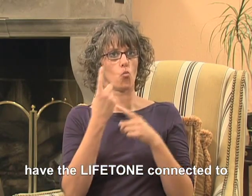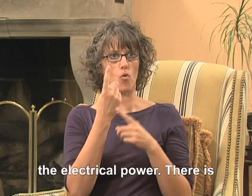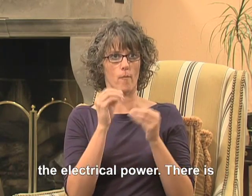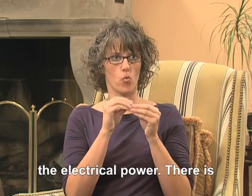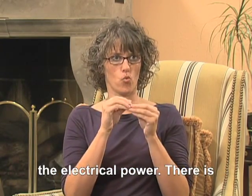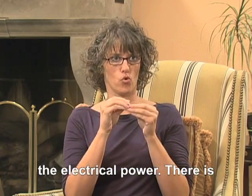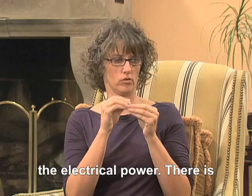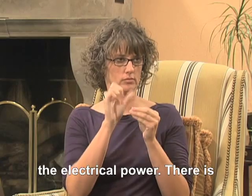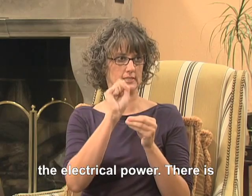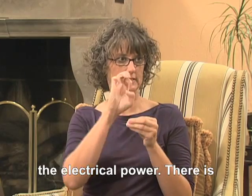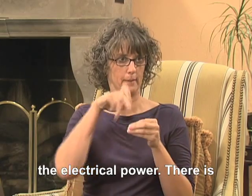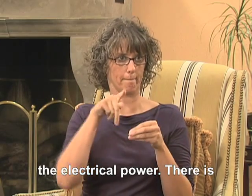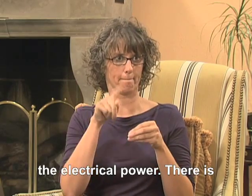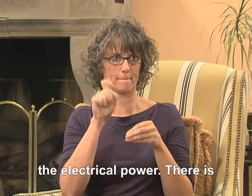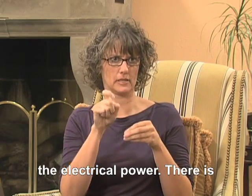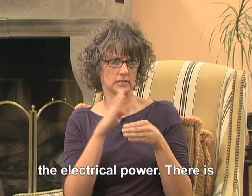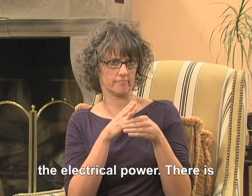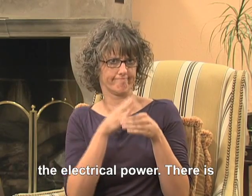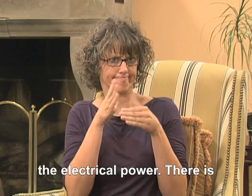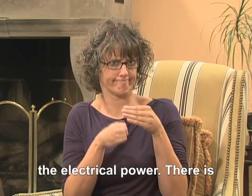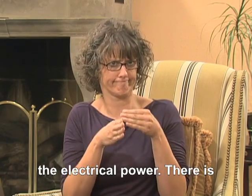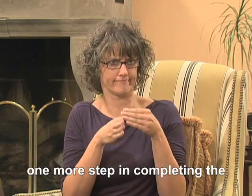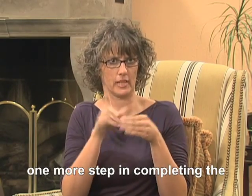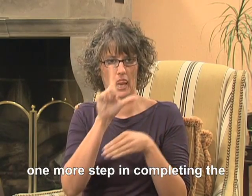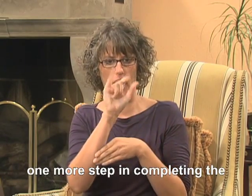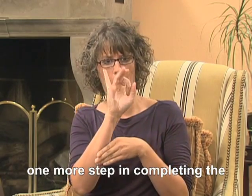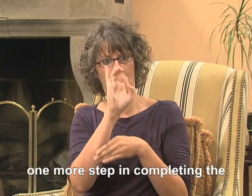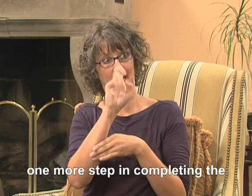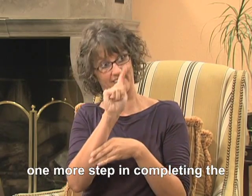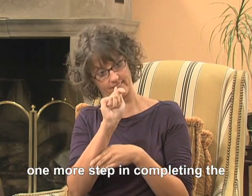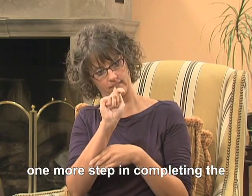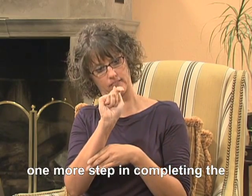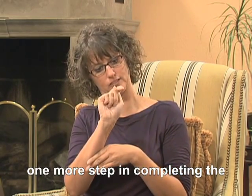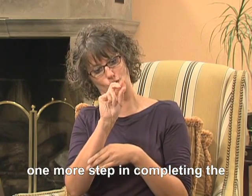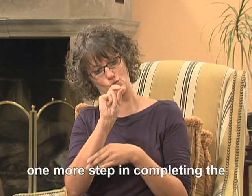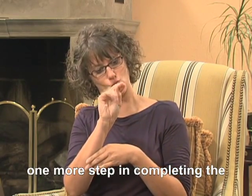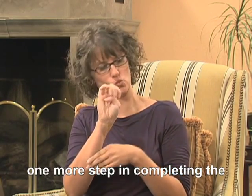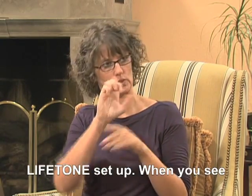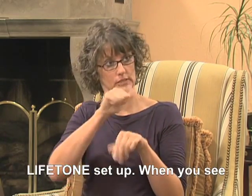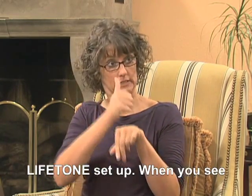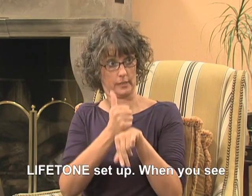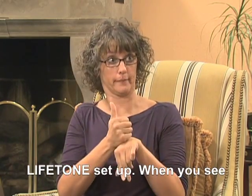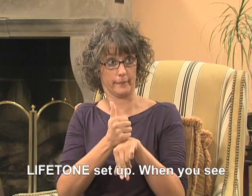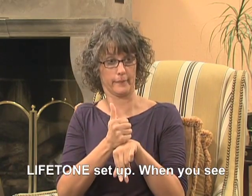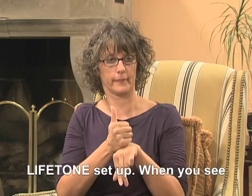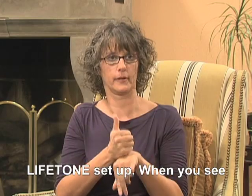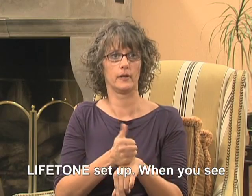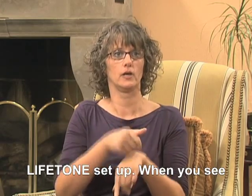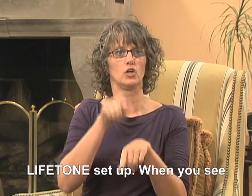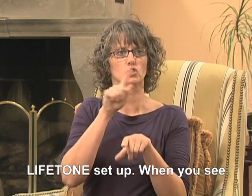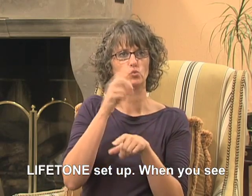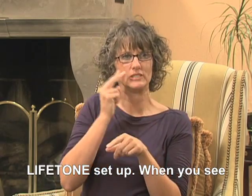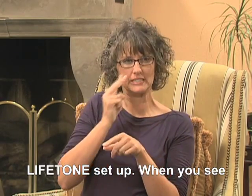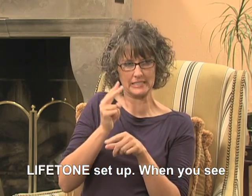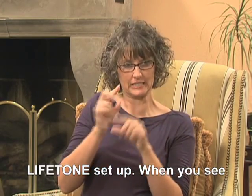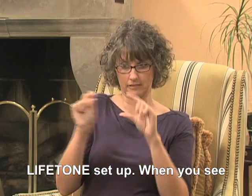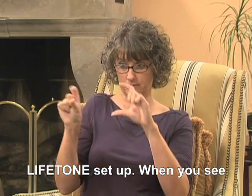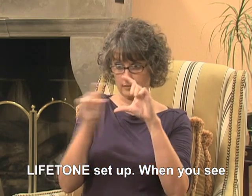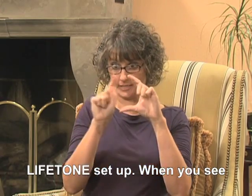electrical power. There is one more step in completing the Lifetone setup. When you see